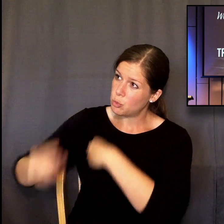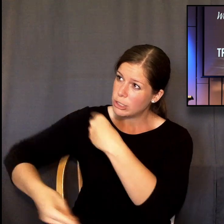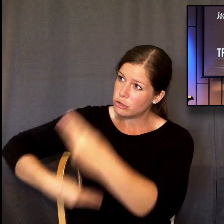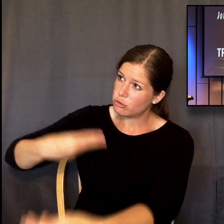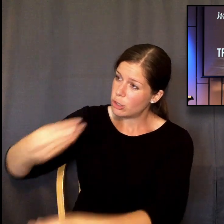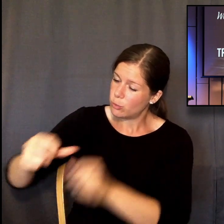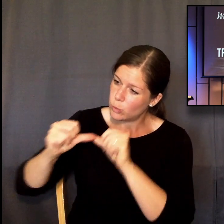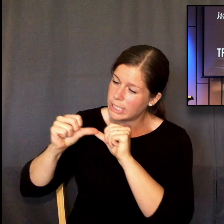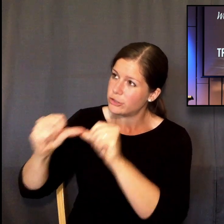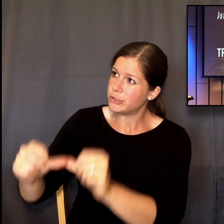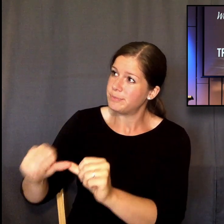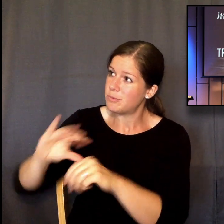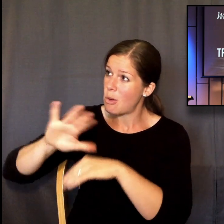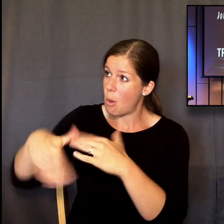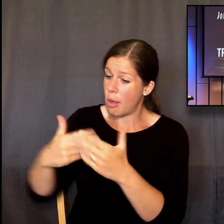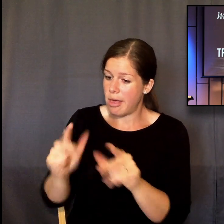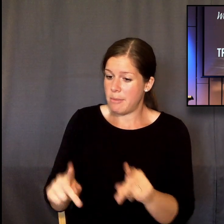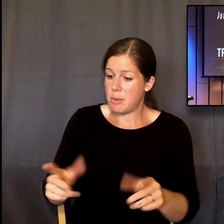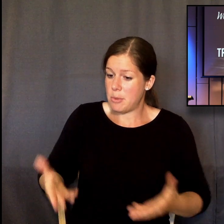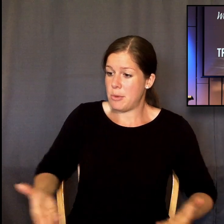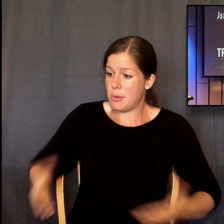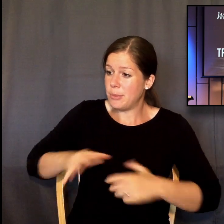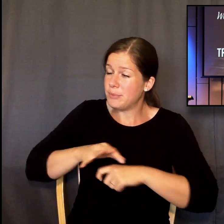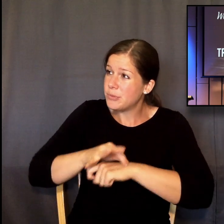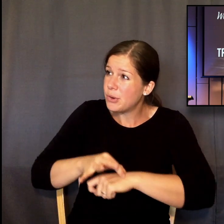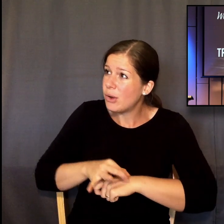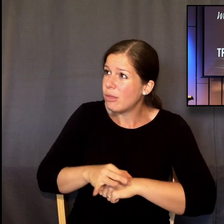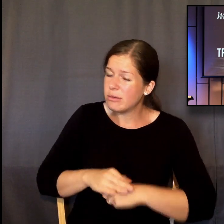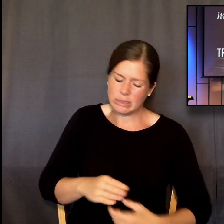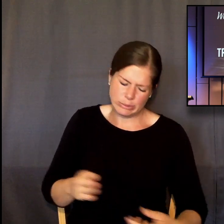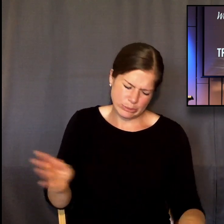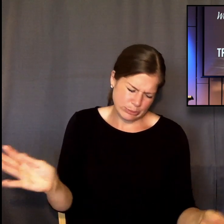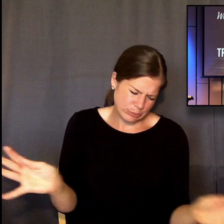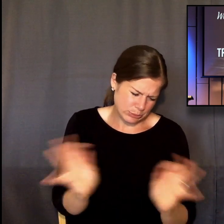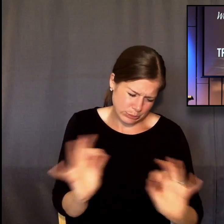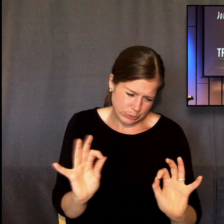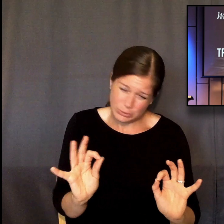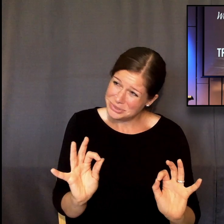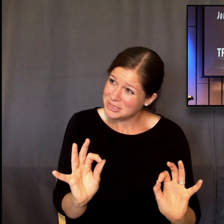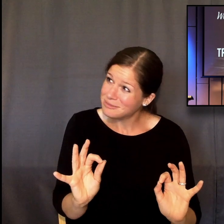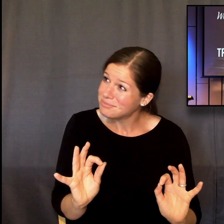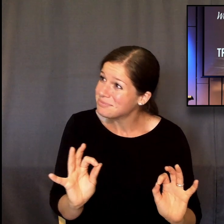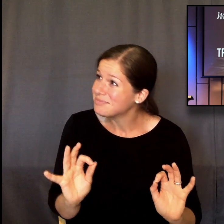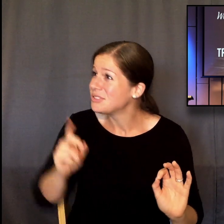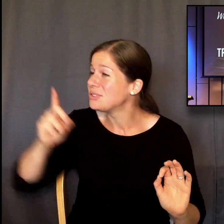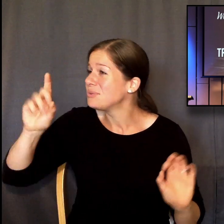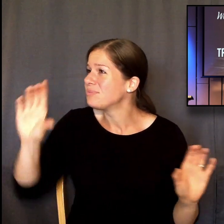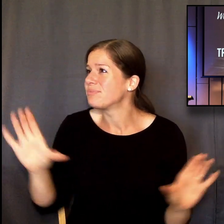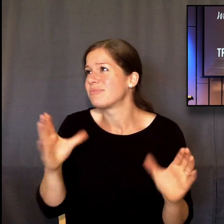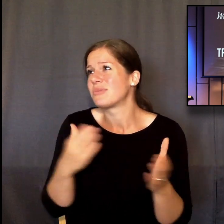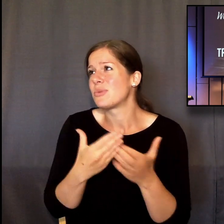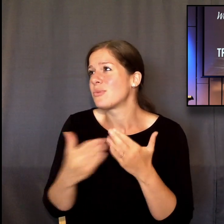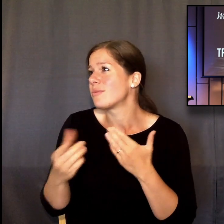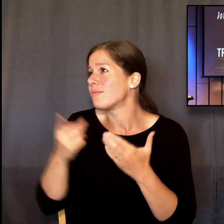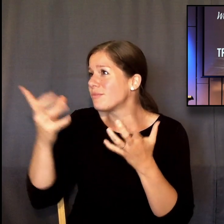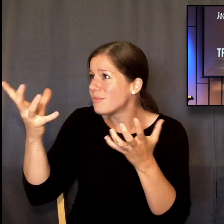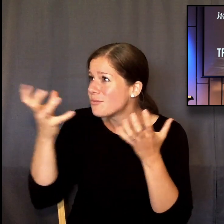generation. All the inhabitants of the earth are accounted as nothing, but he does according to his will. Listen,